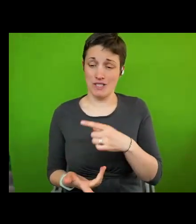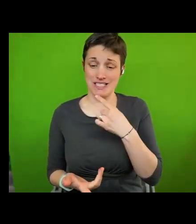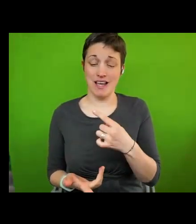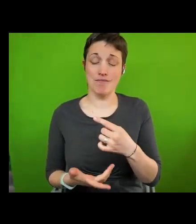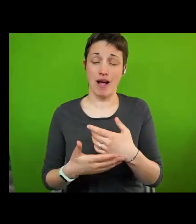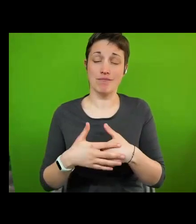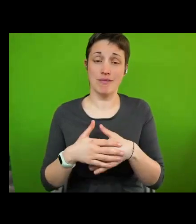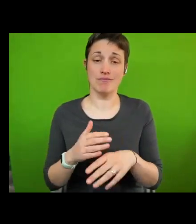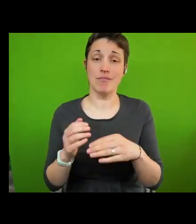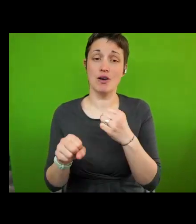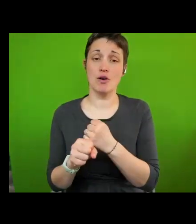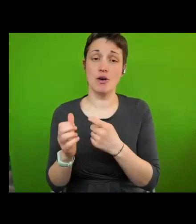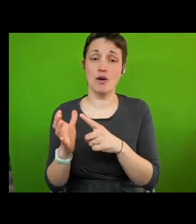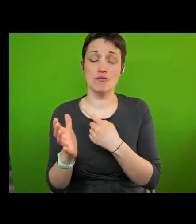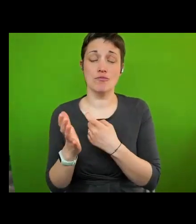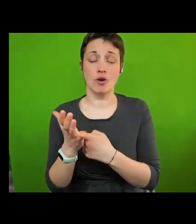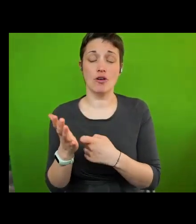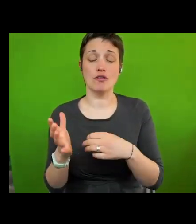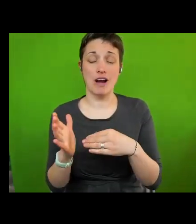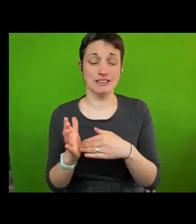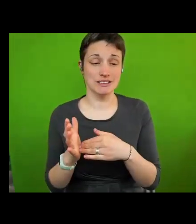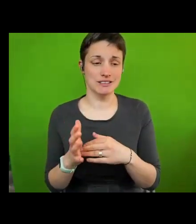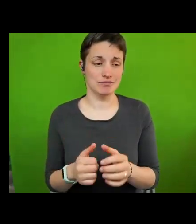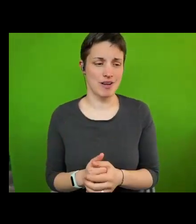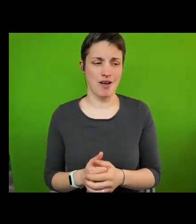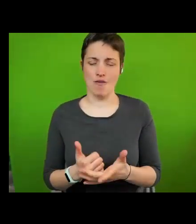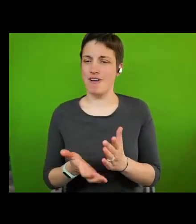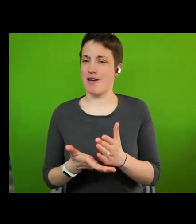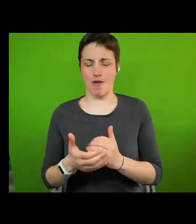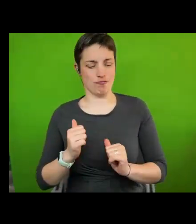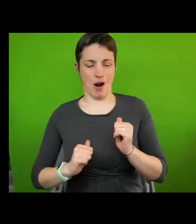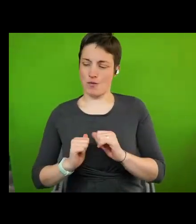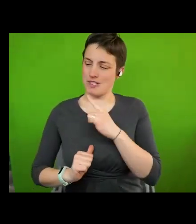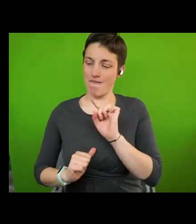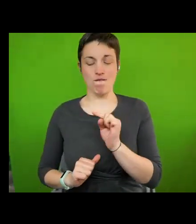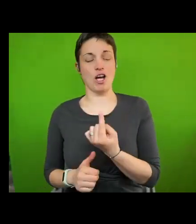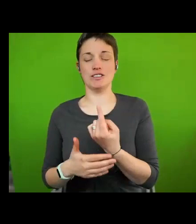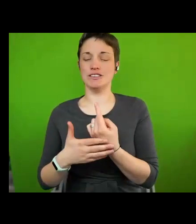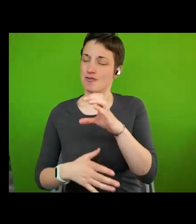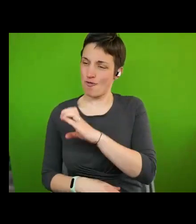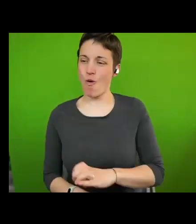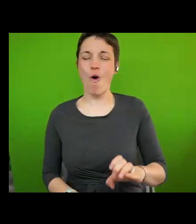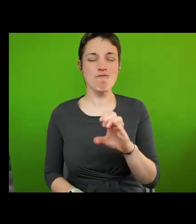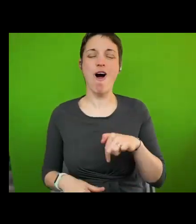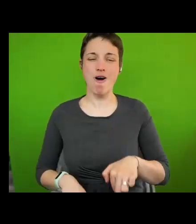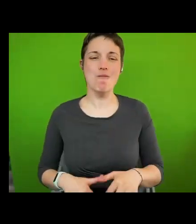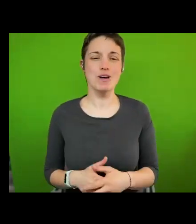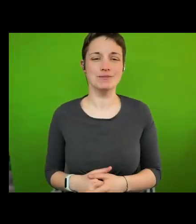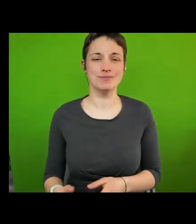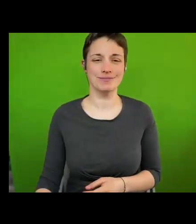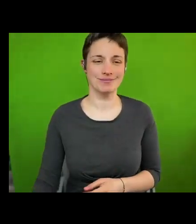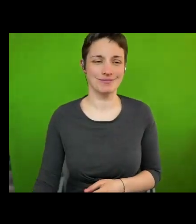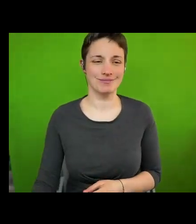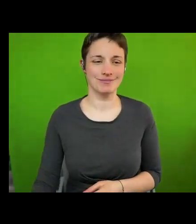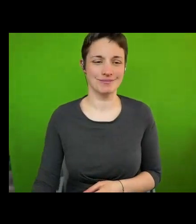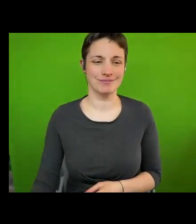Graz. We usually proudly proclaim to have been the first one in Europe when the city